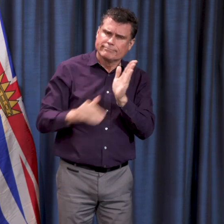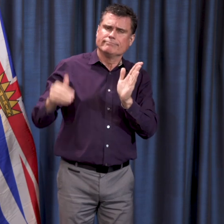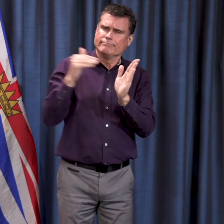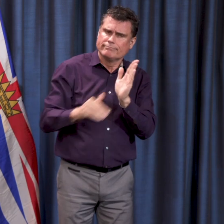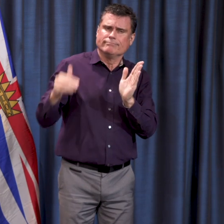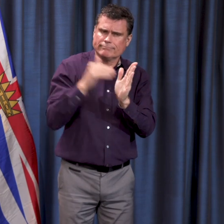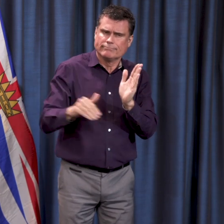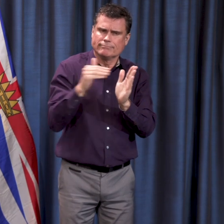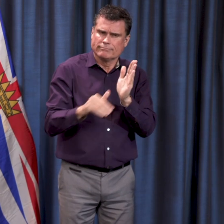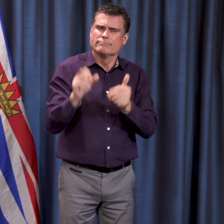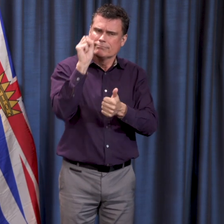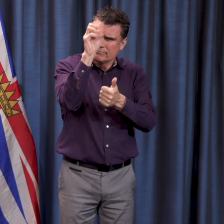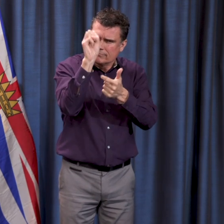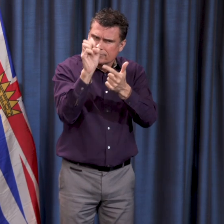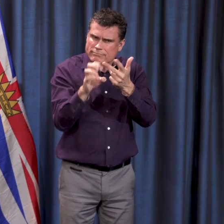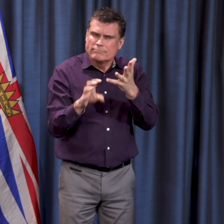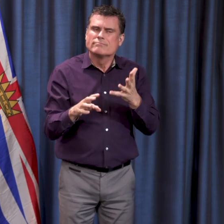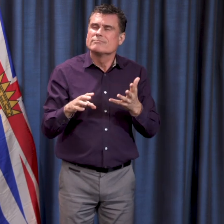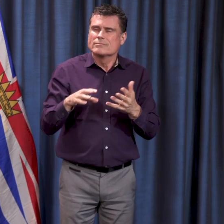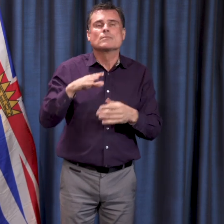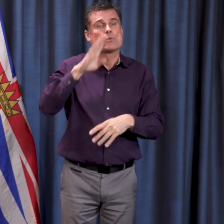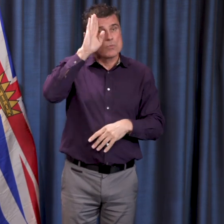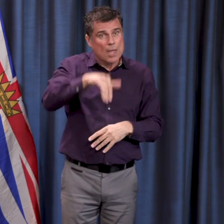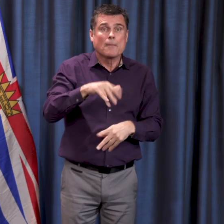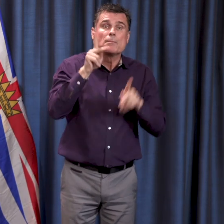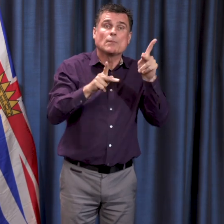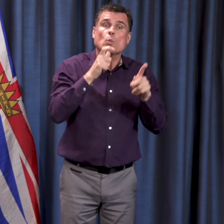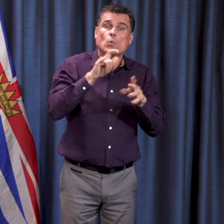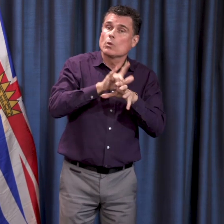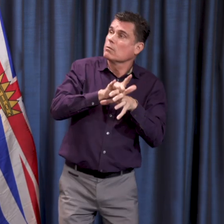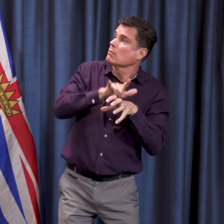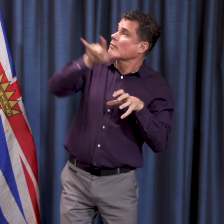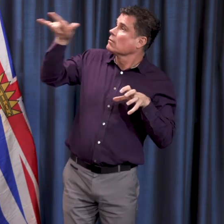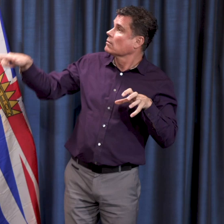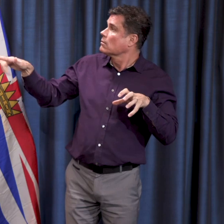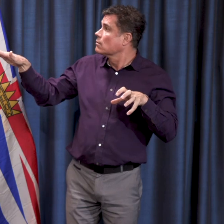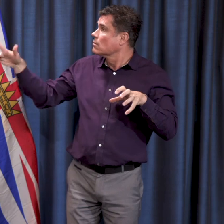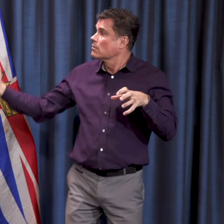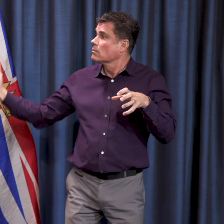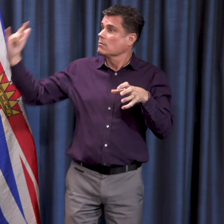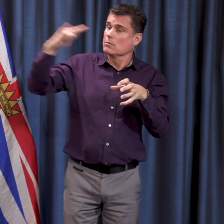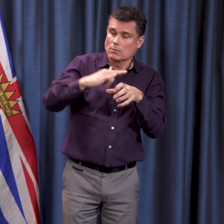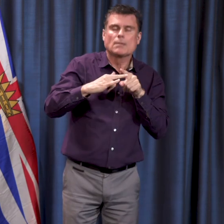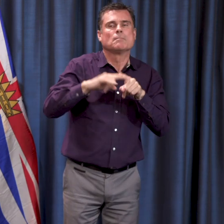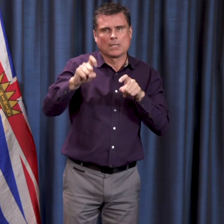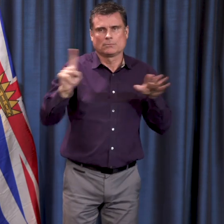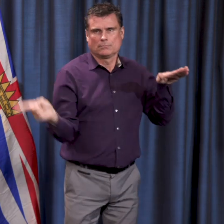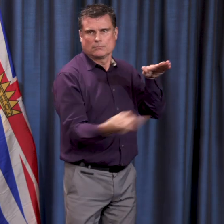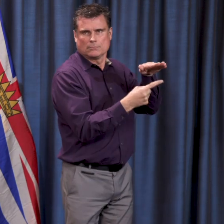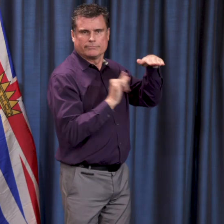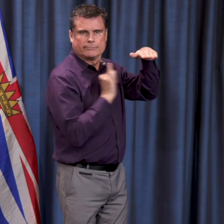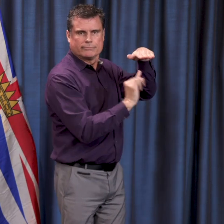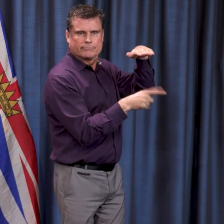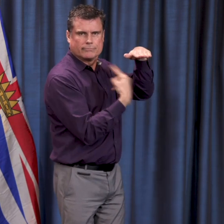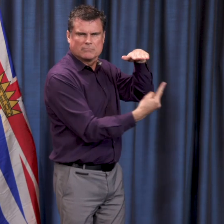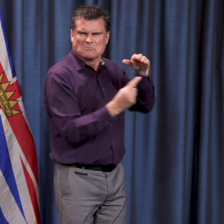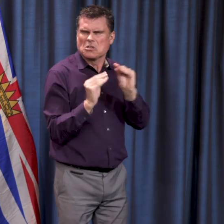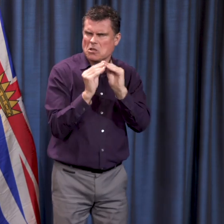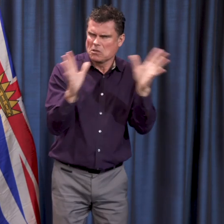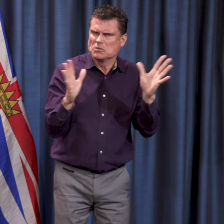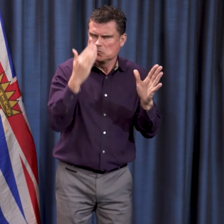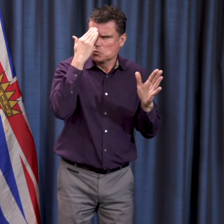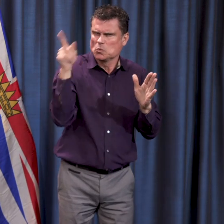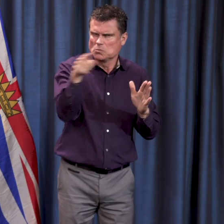coming in from outside of Canada and since we had the travel advisory in place and since we put the order that everybody